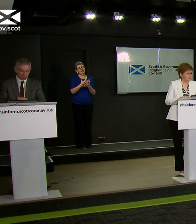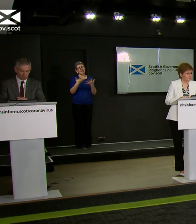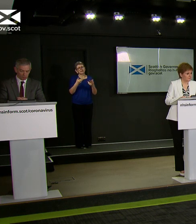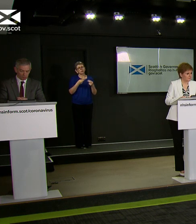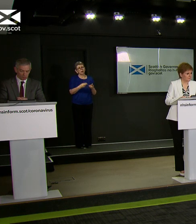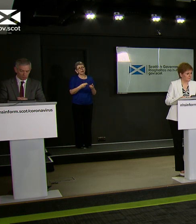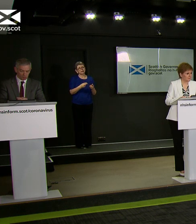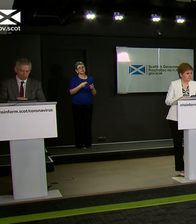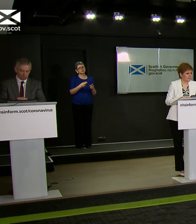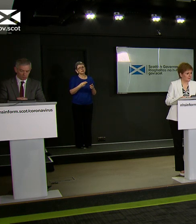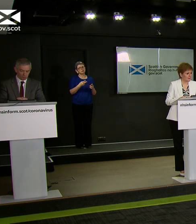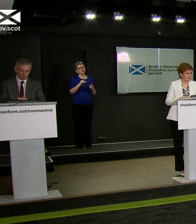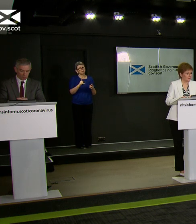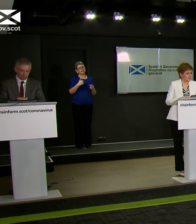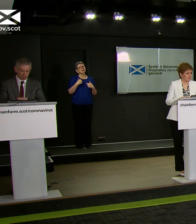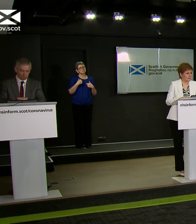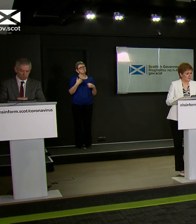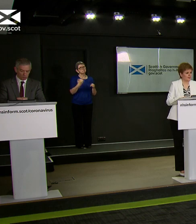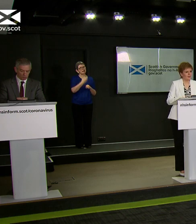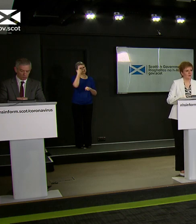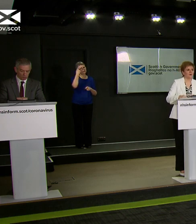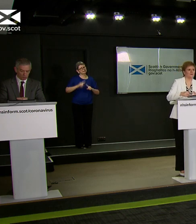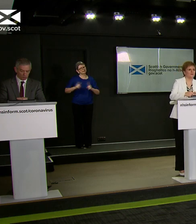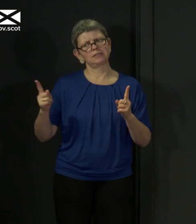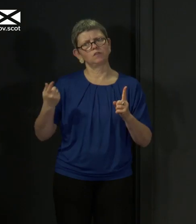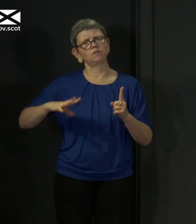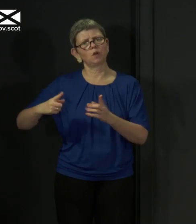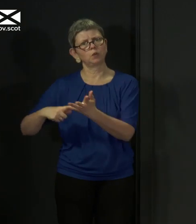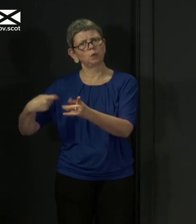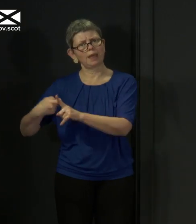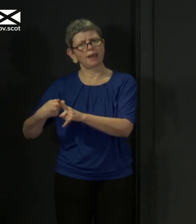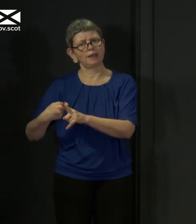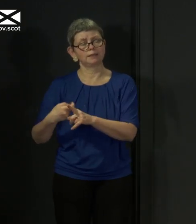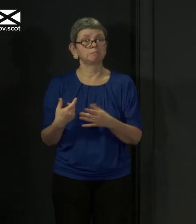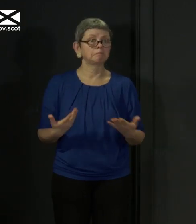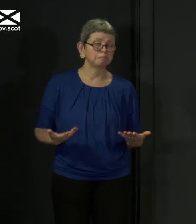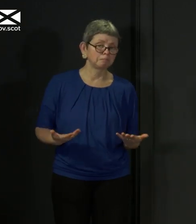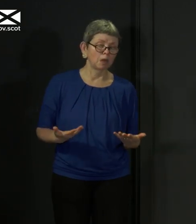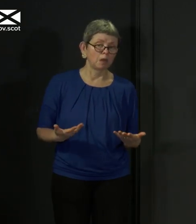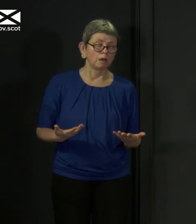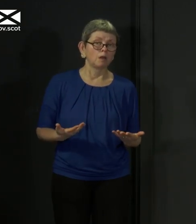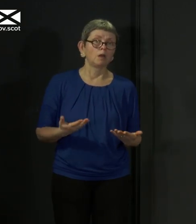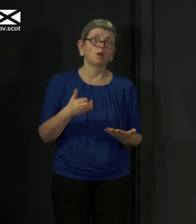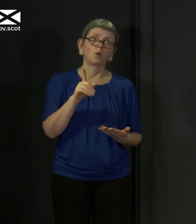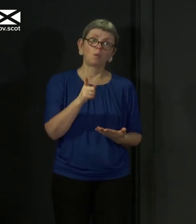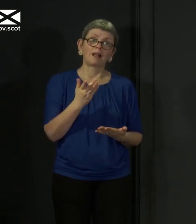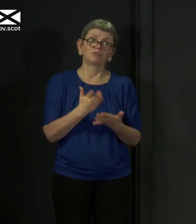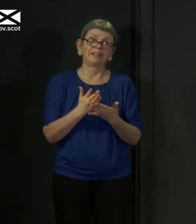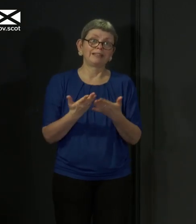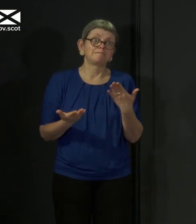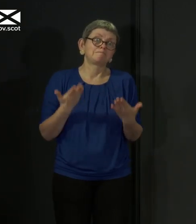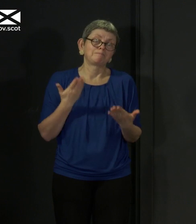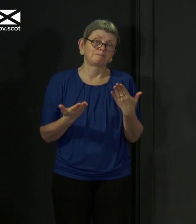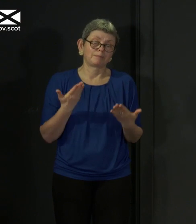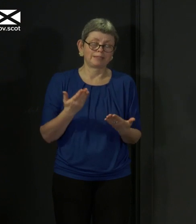make sense for Scotland to diverge from the rest of the UK? Well, that would depend on the considerations and the process of decision making that we set